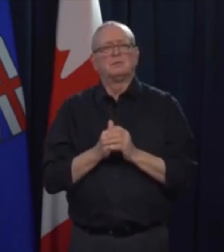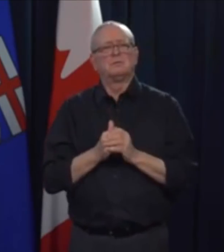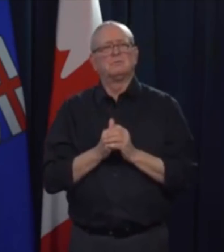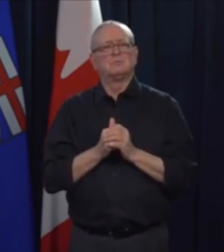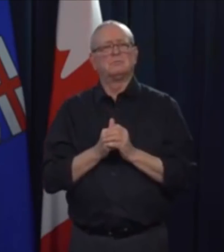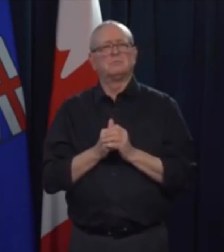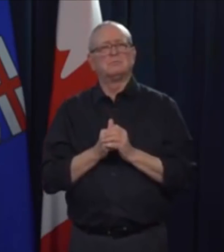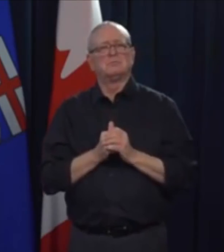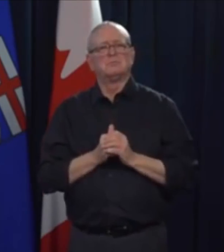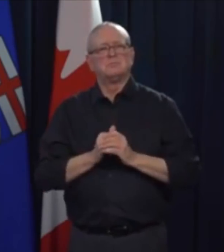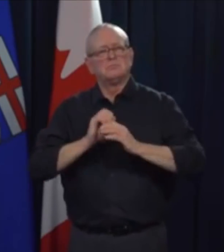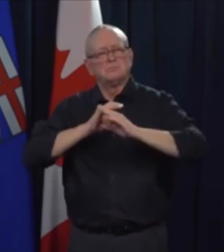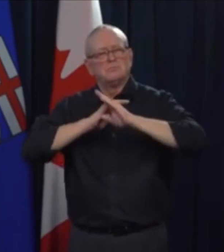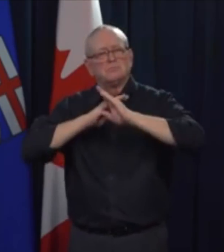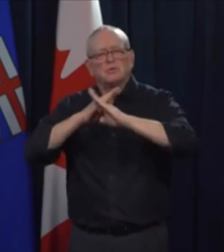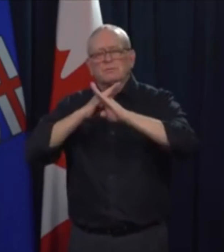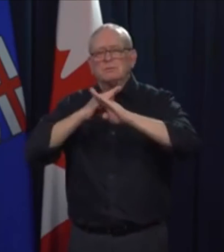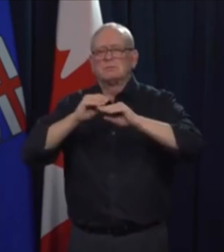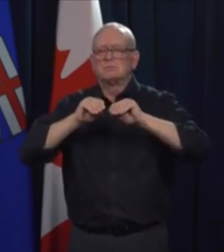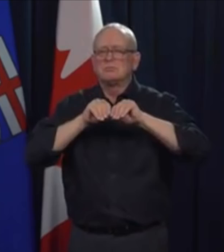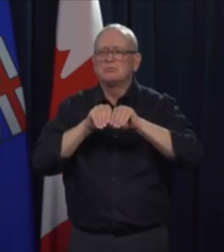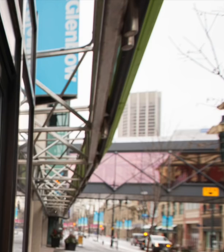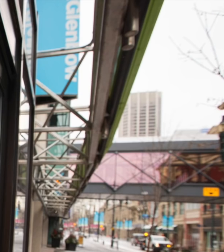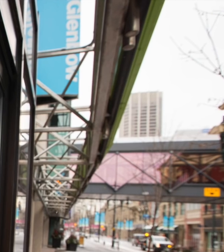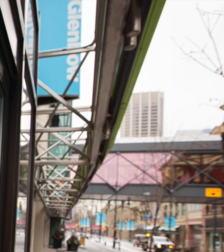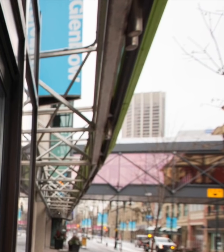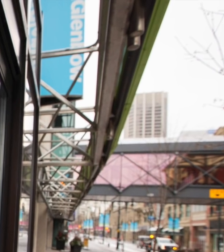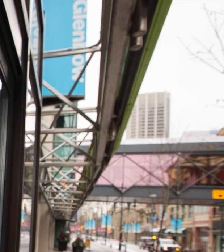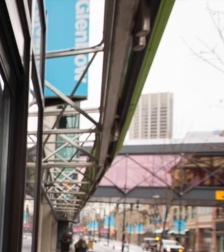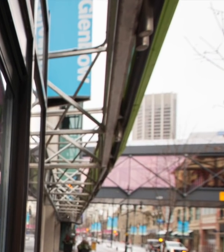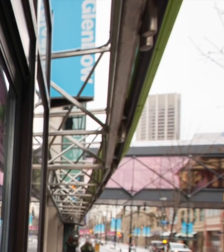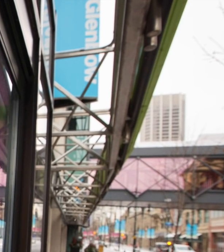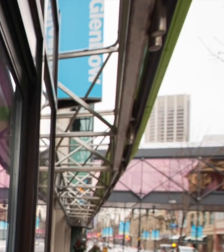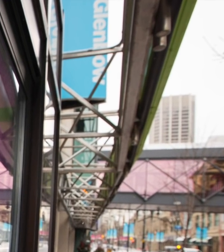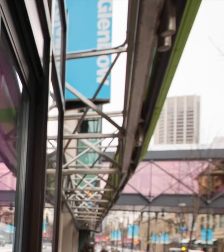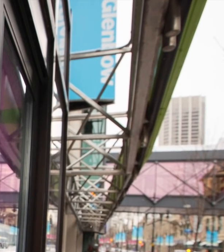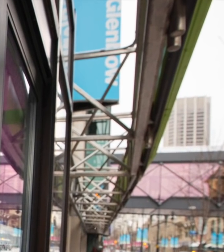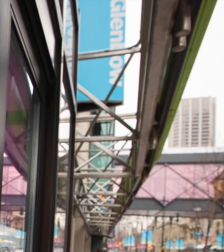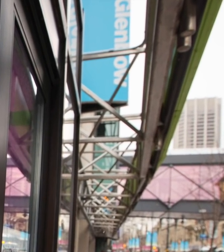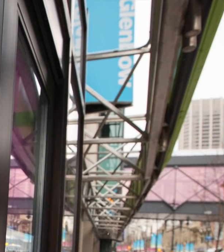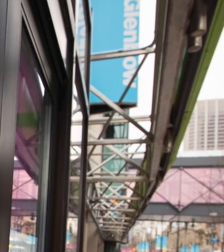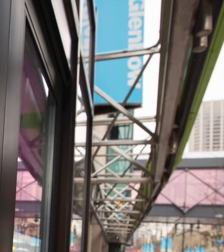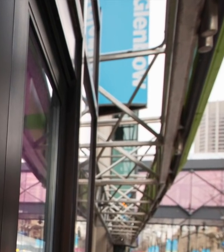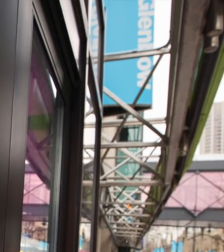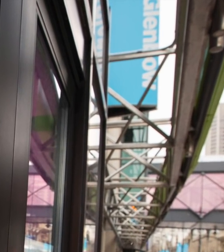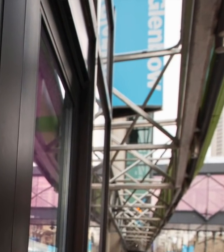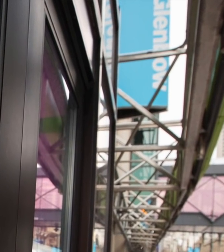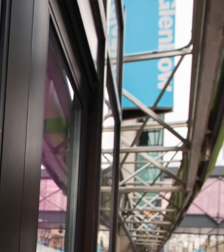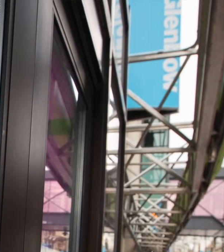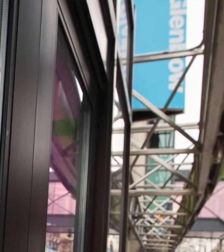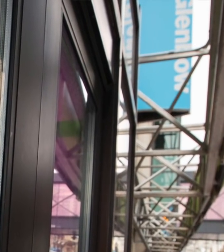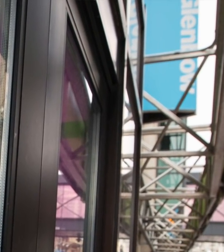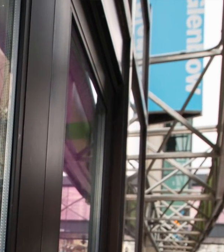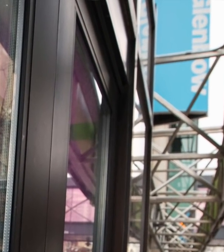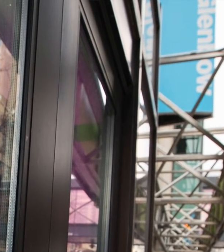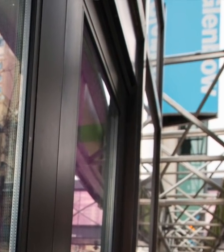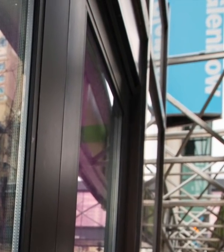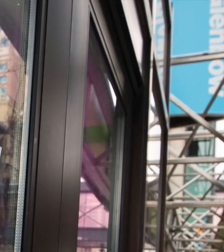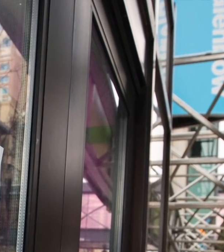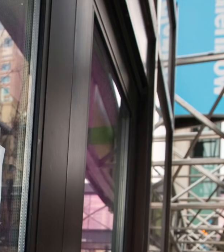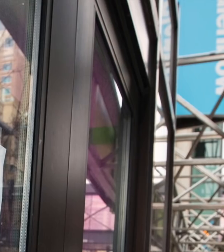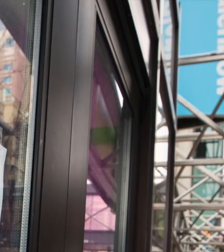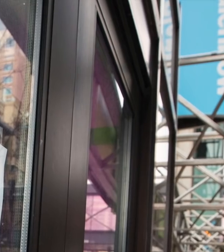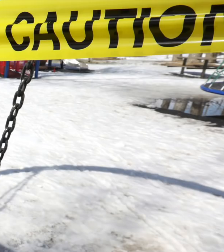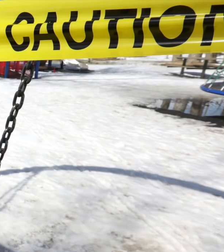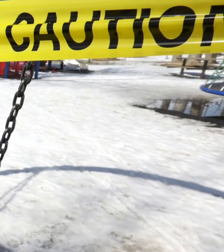Albertan has a role to play. The restrictions we have put in place on mass gatherings, the closures of public recreation facilities,